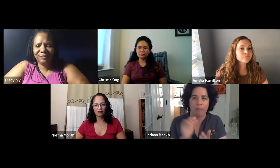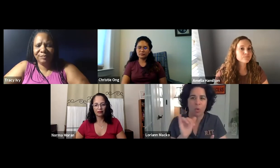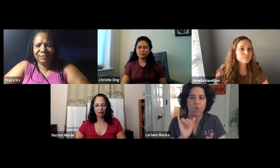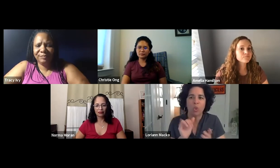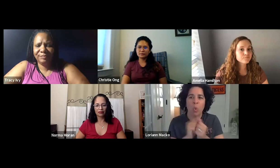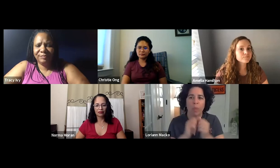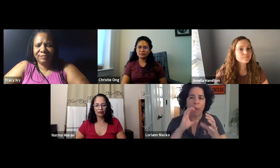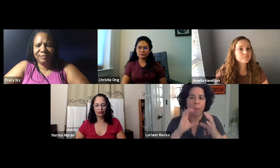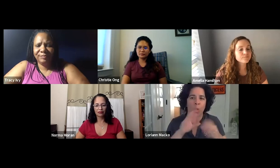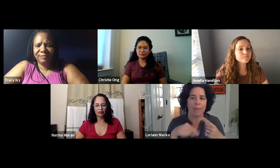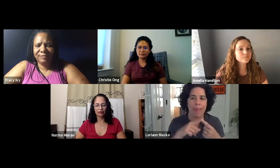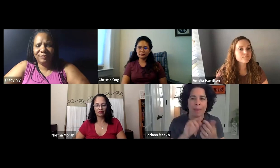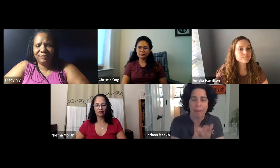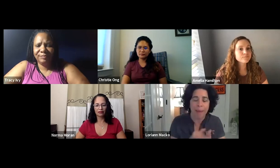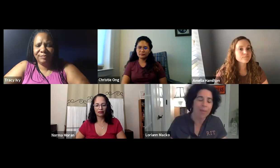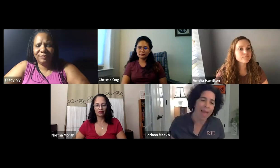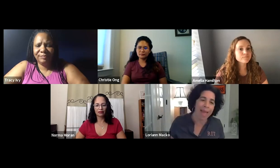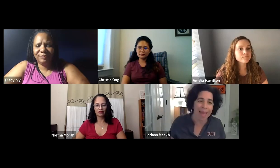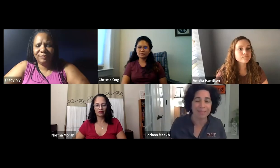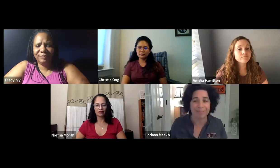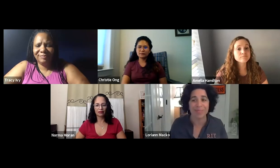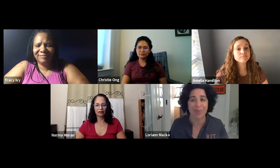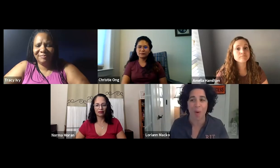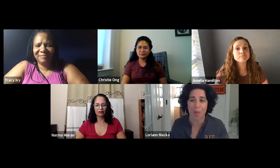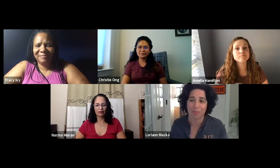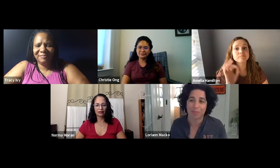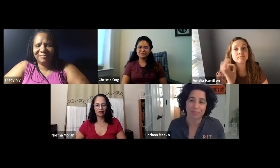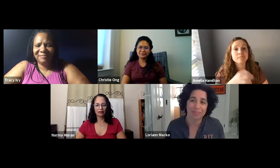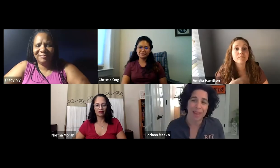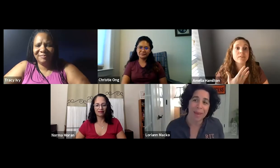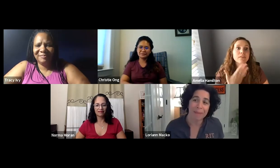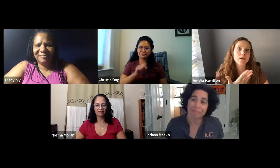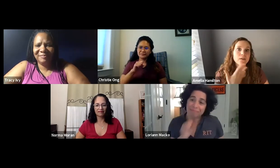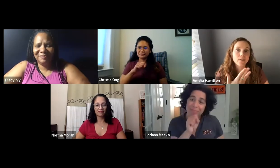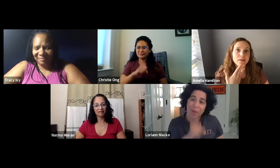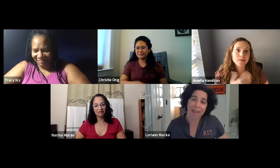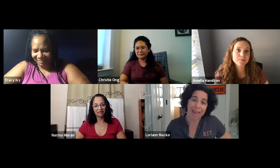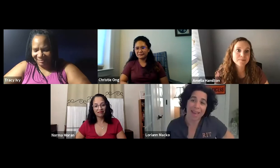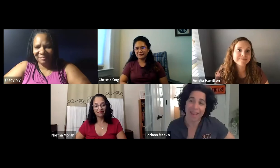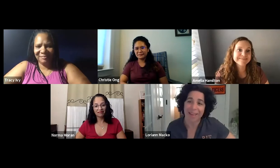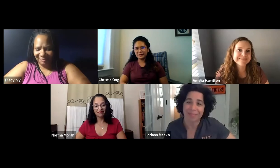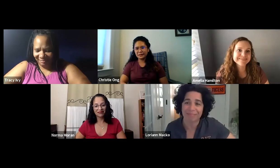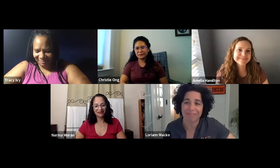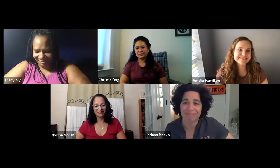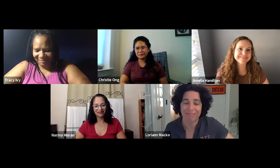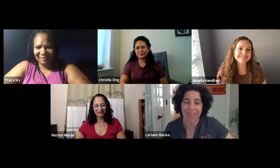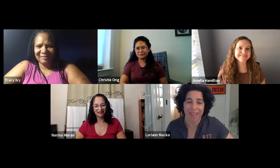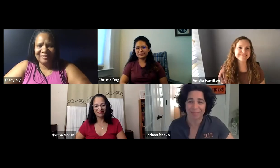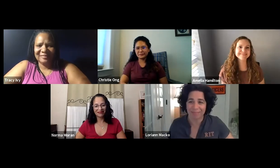the board has been very helpful with that as well, especially communicating and talking about those chapters. Thank you so much for